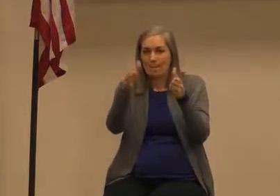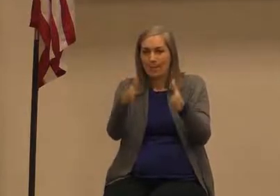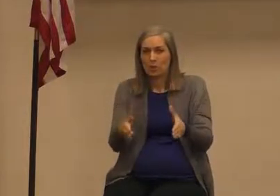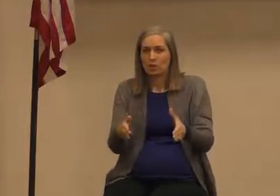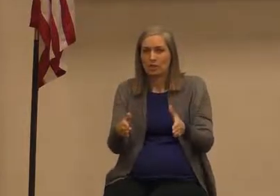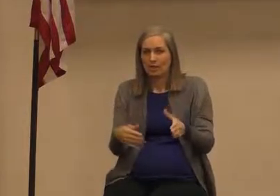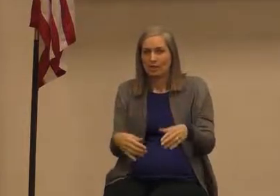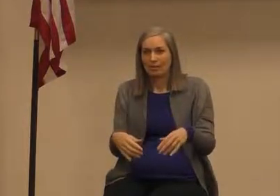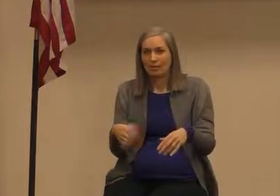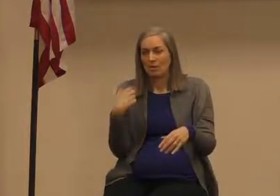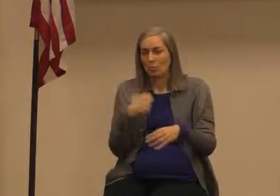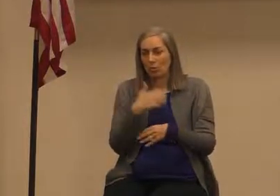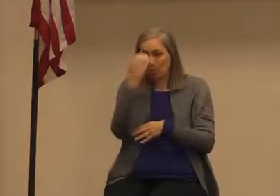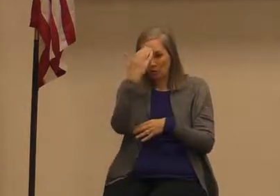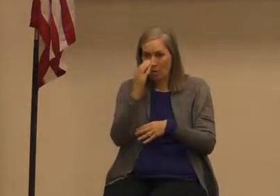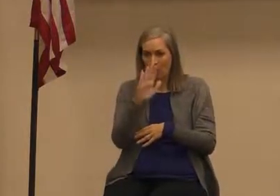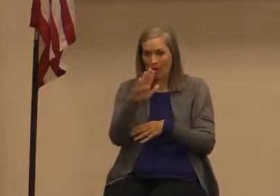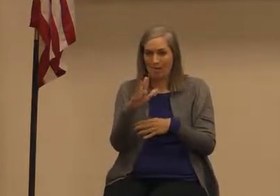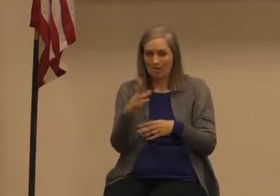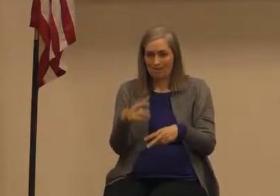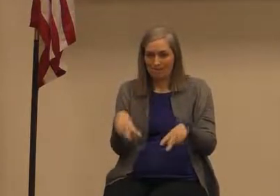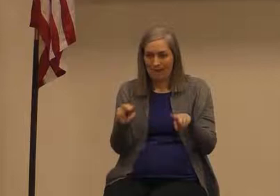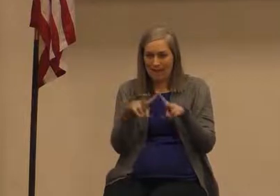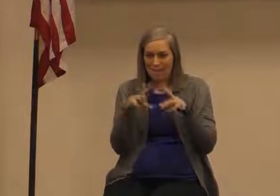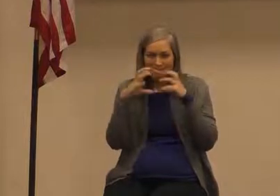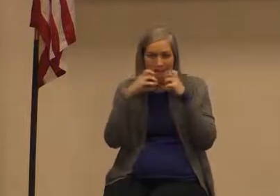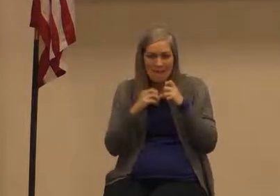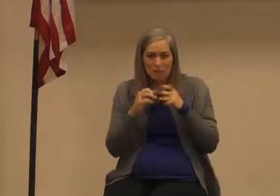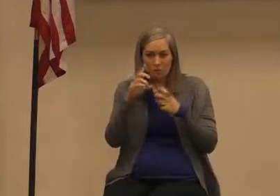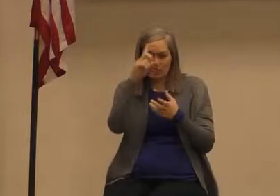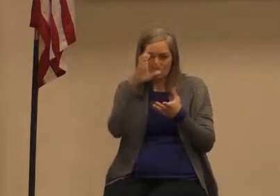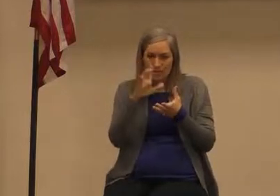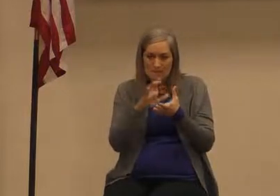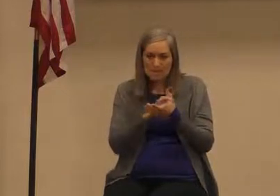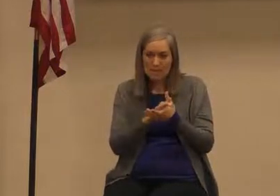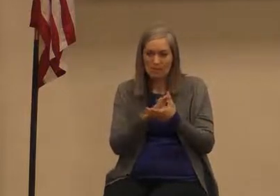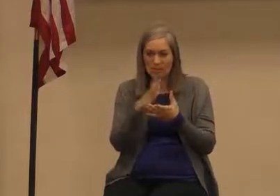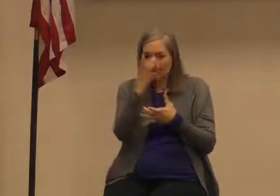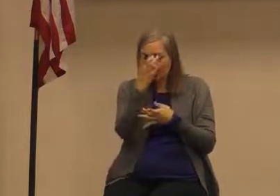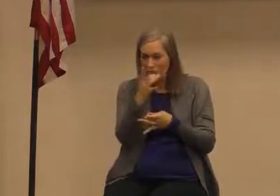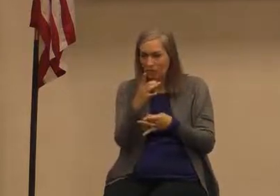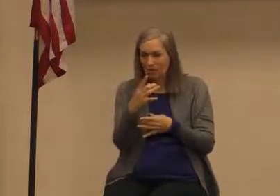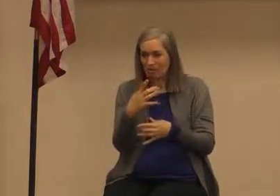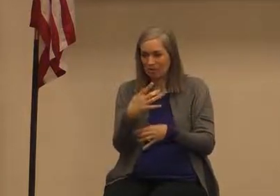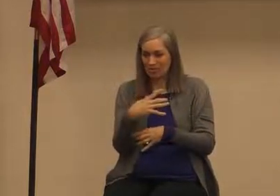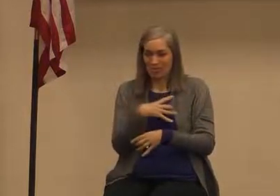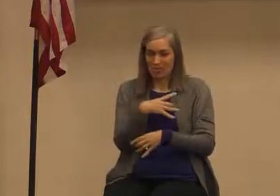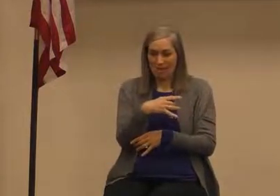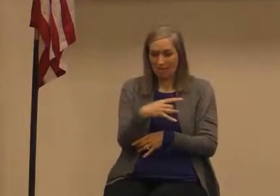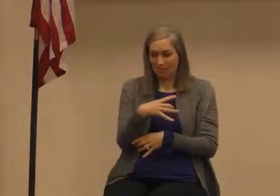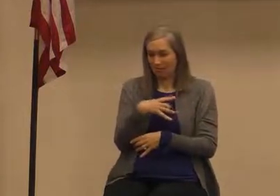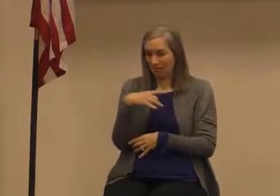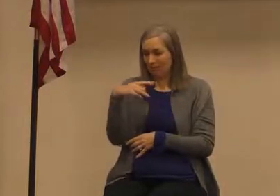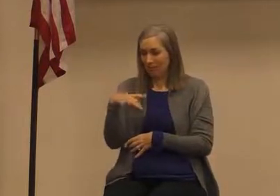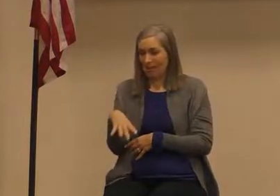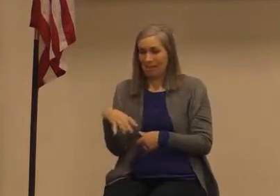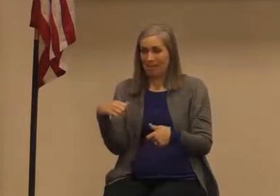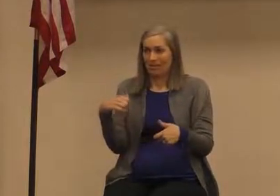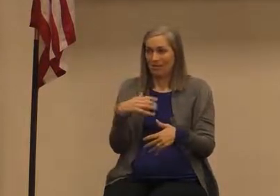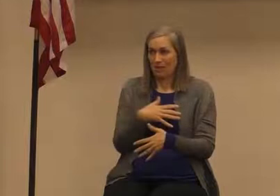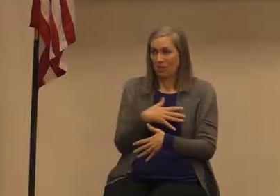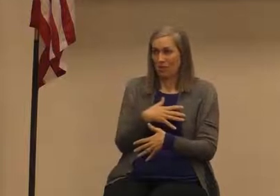communicates to us that person's values their beliefs their interests their likes their dislikes their fears